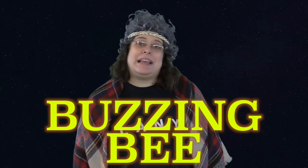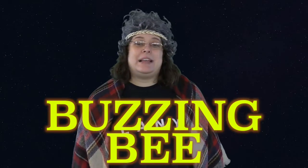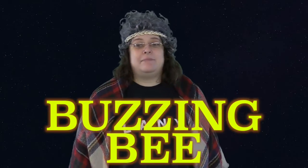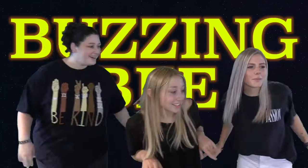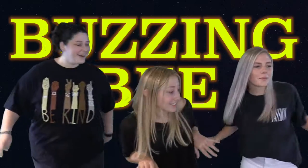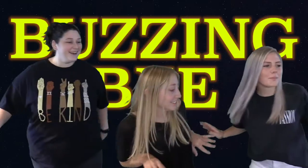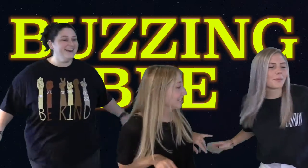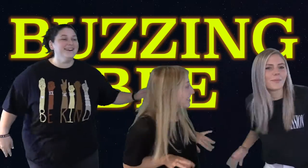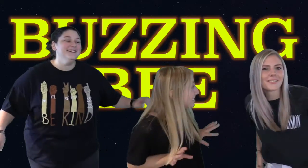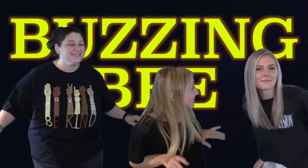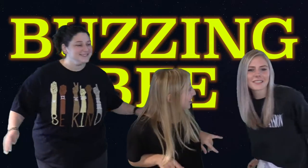bee.